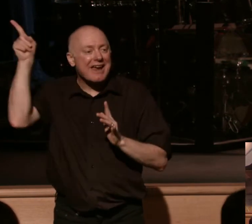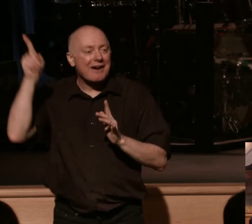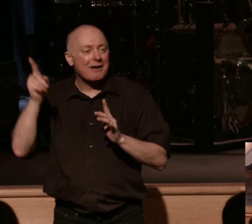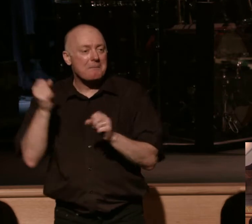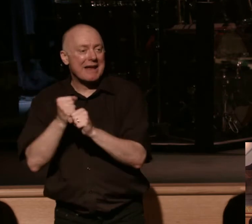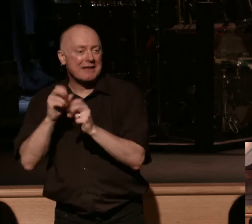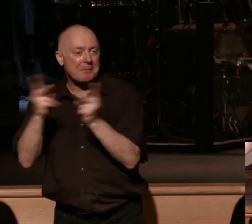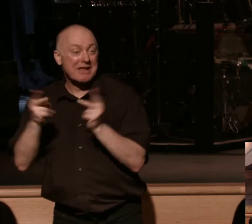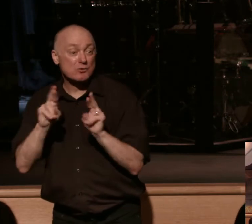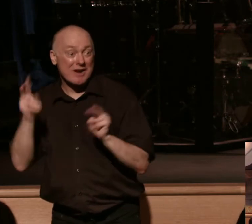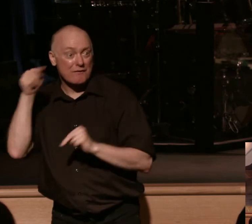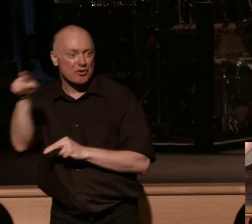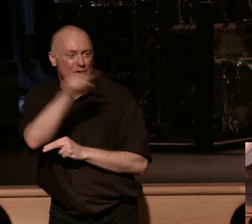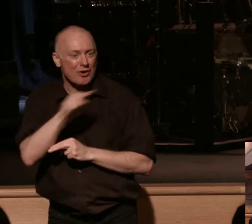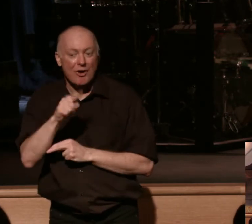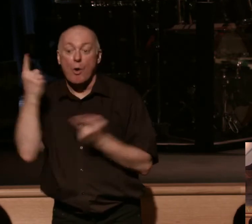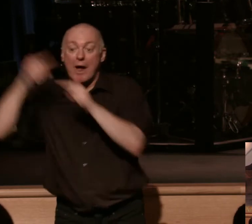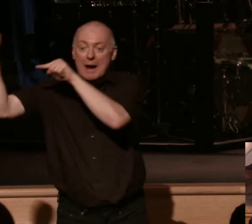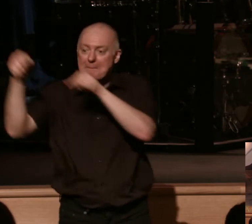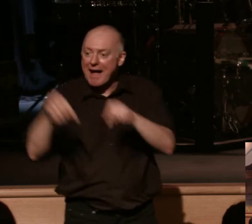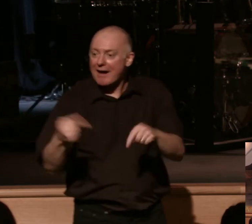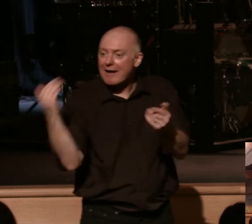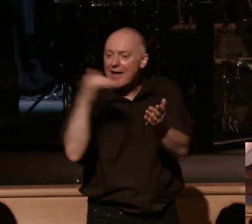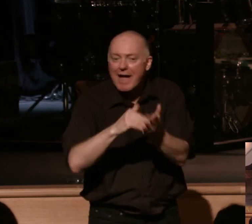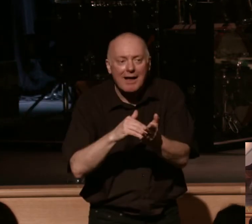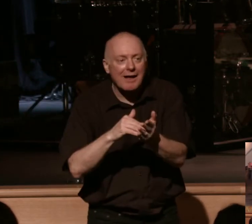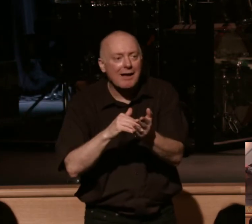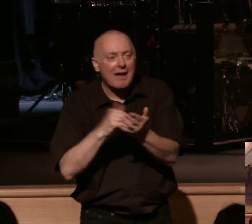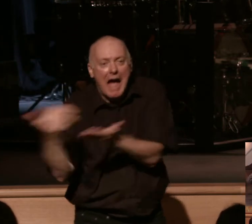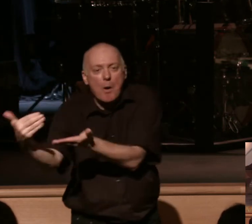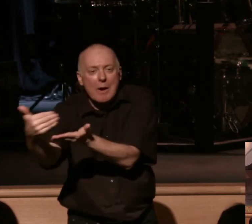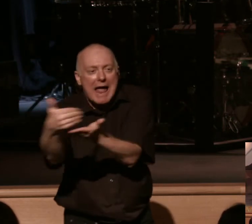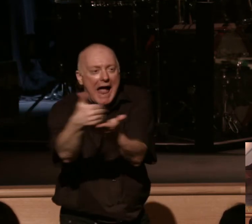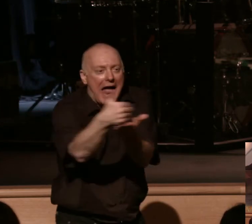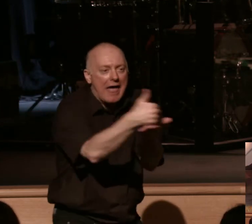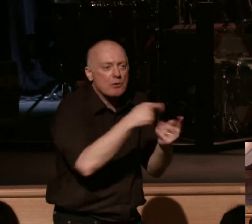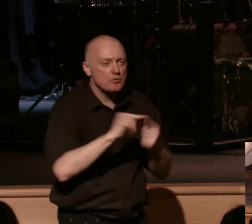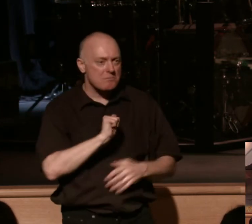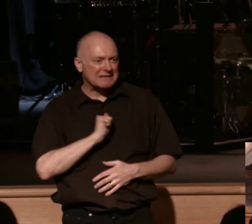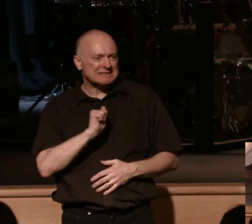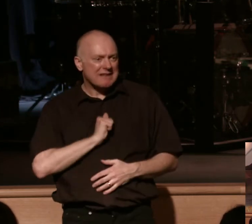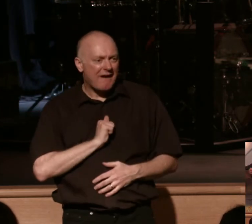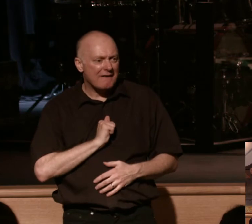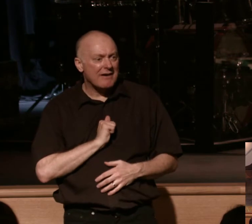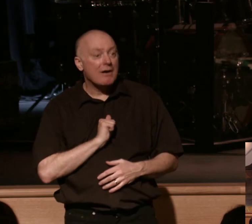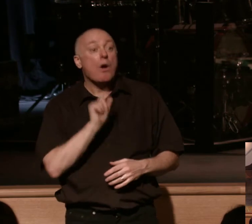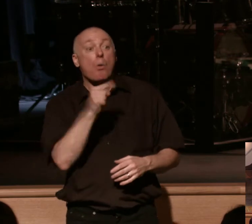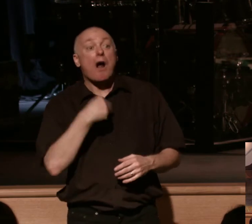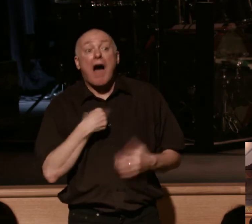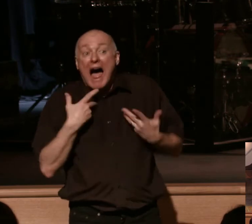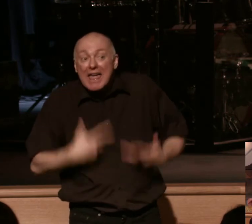Amazing! Then He says, I'm going to come back again. I'm going to gather you to myself, He says, and where I am you also will be.